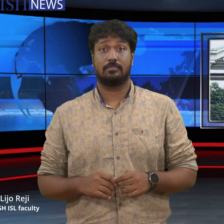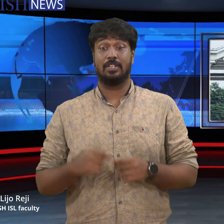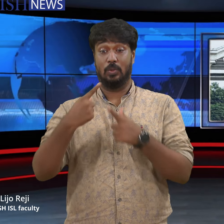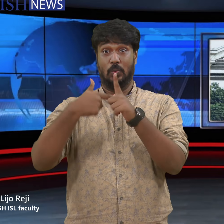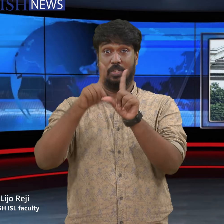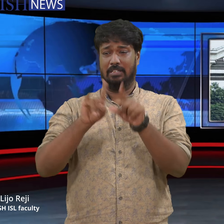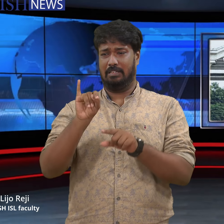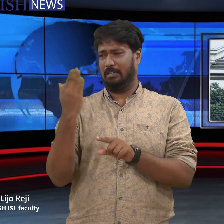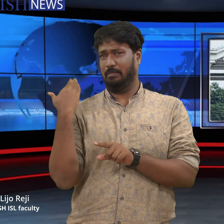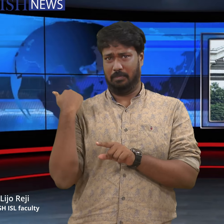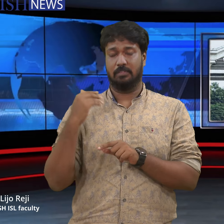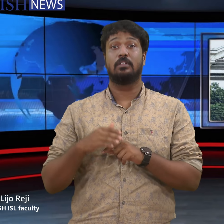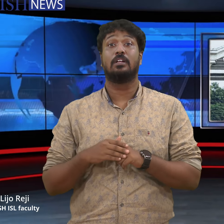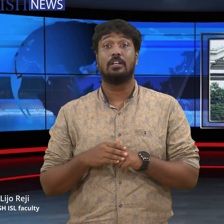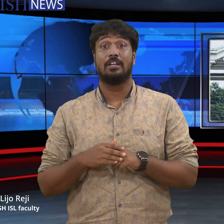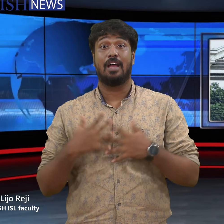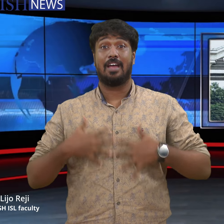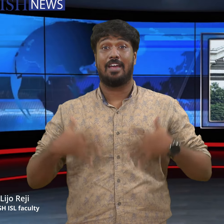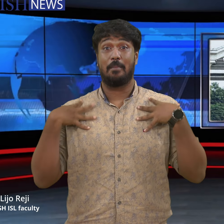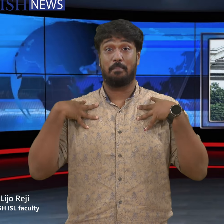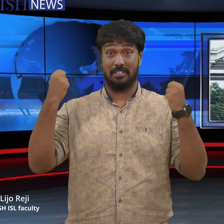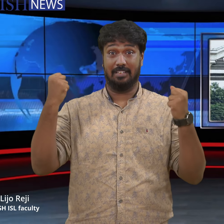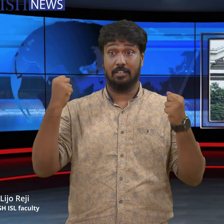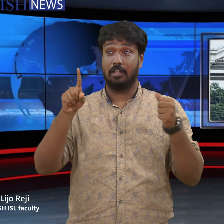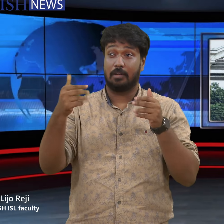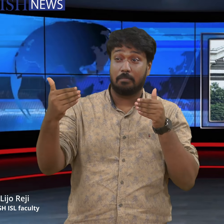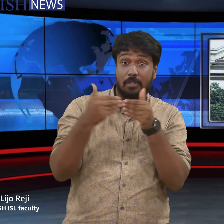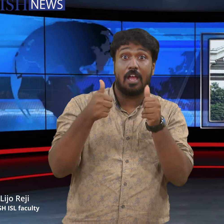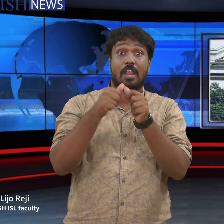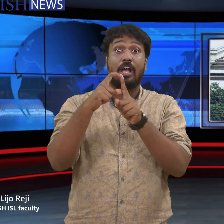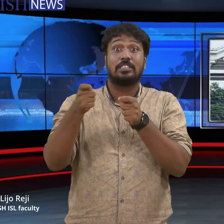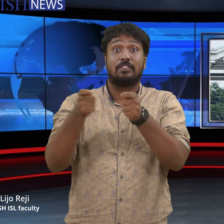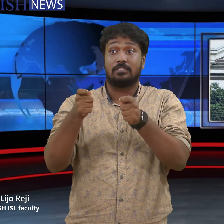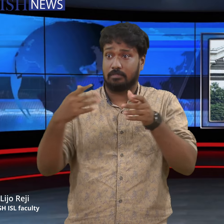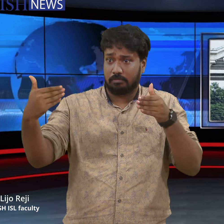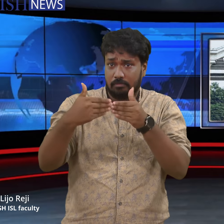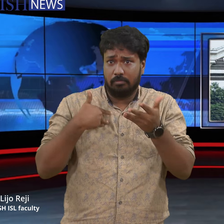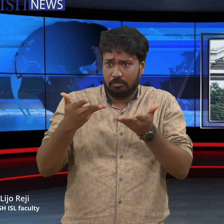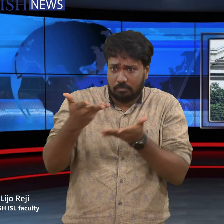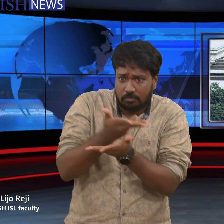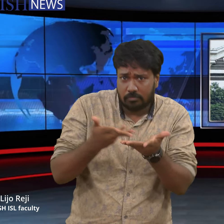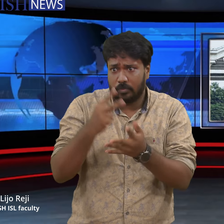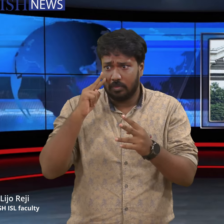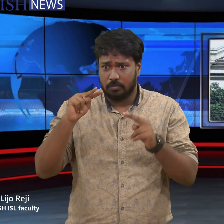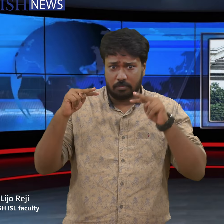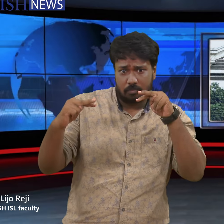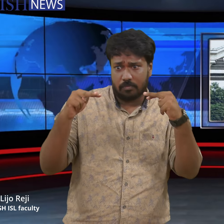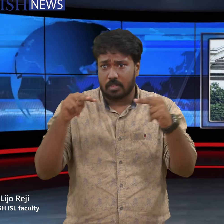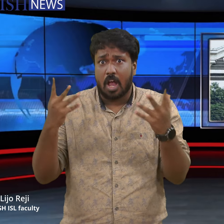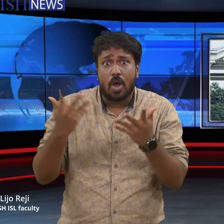Health Minister Veena George conducted a meeting of the administration of all medical colleges in the state on June 16 to discuss